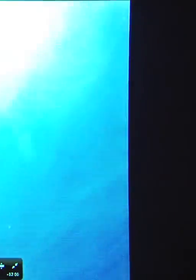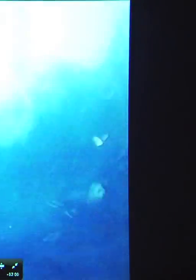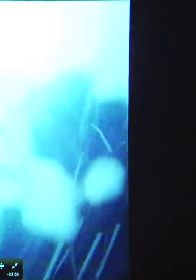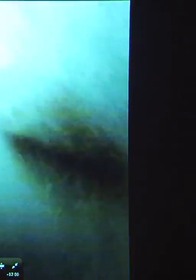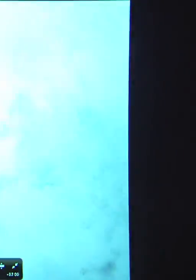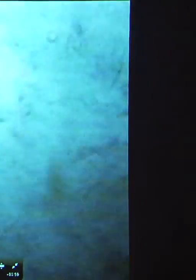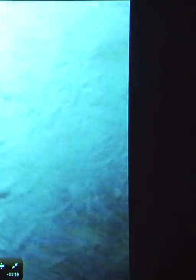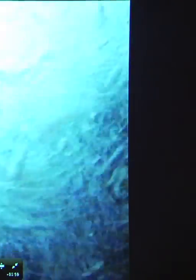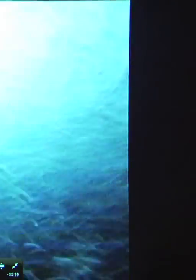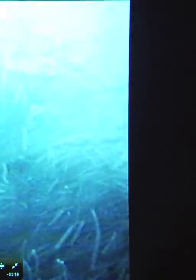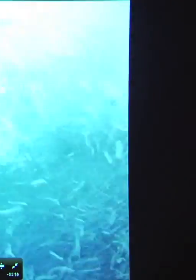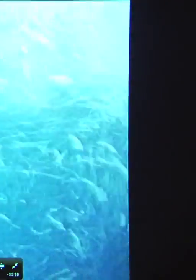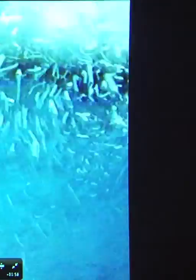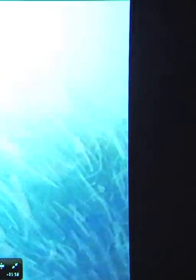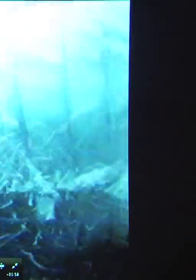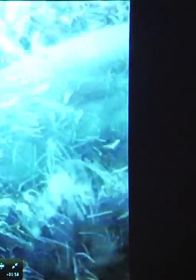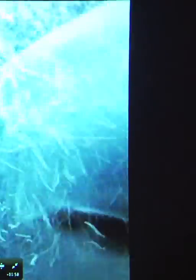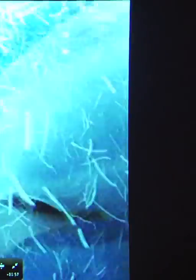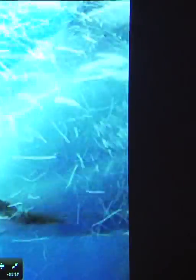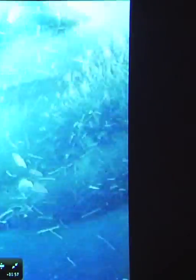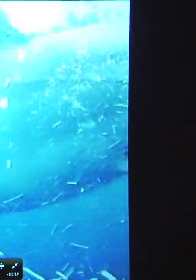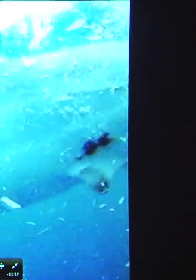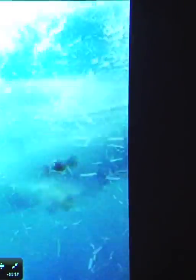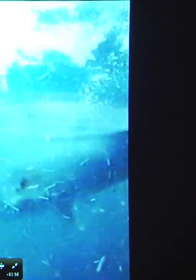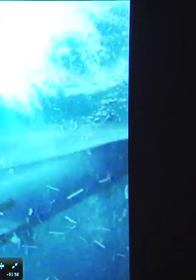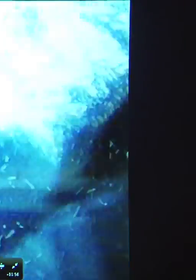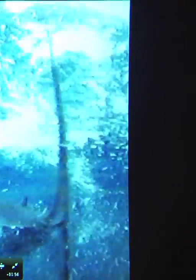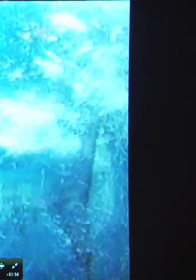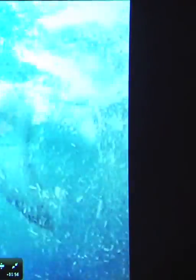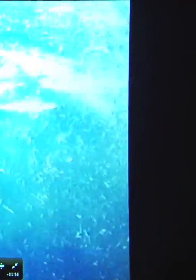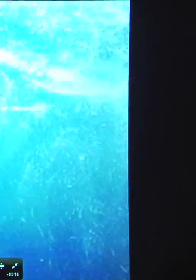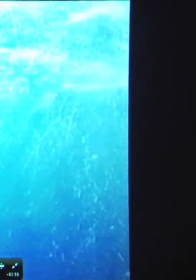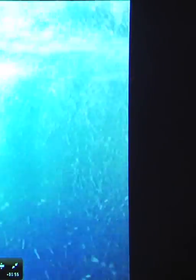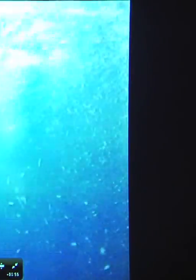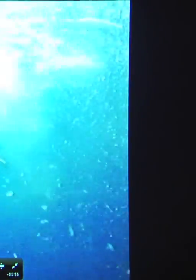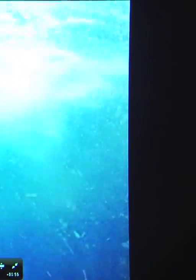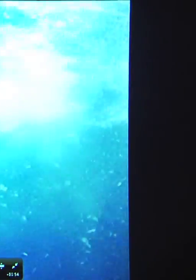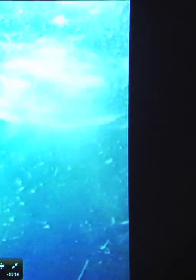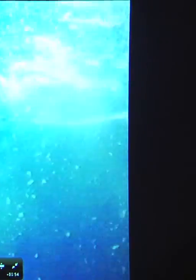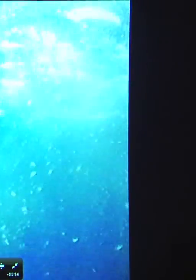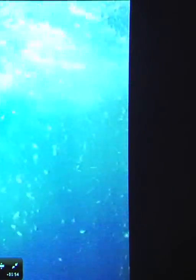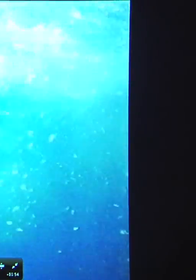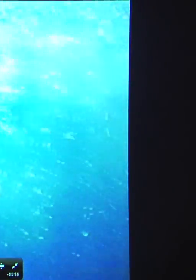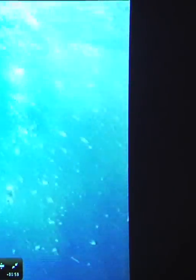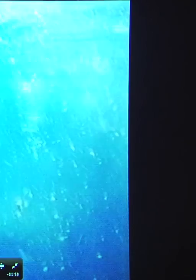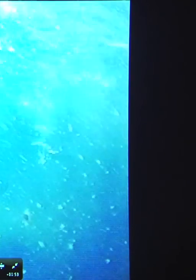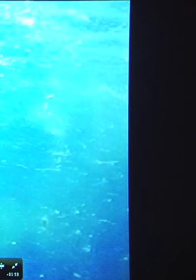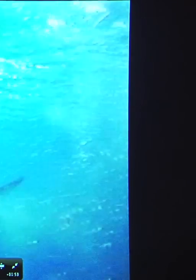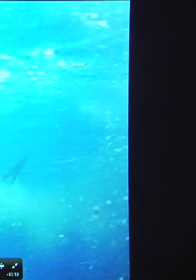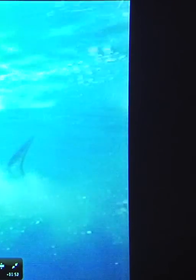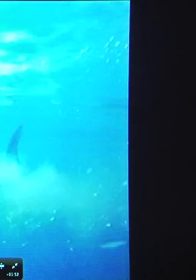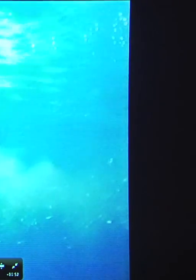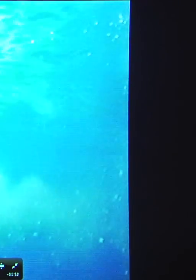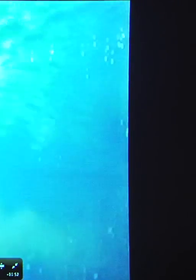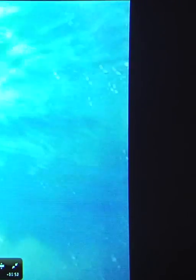marker. And this raises the question if they do in fact normally dog their eyes while attacking live prey. Then the Marco in this